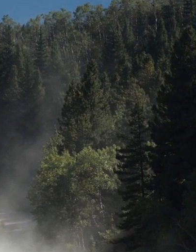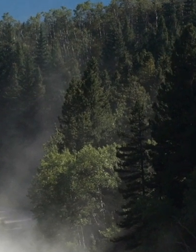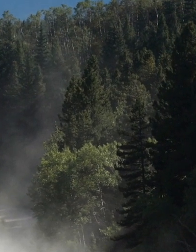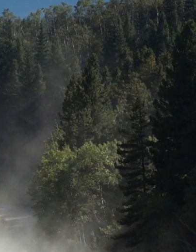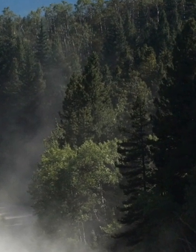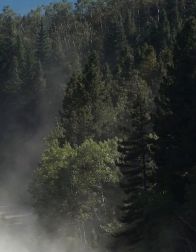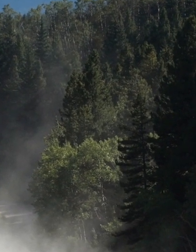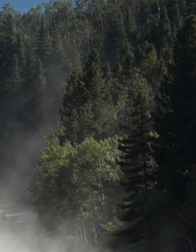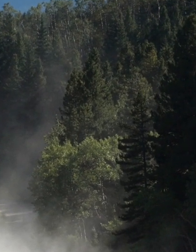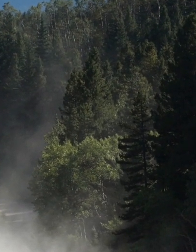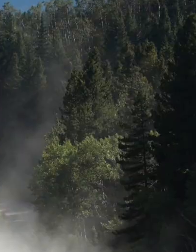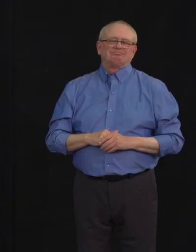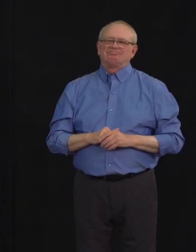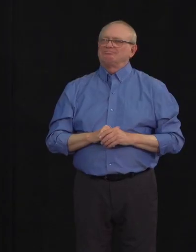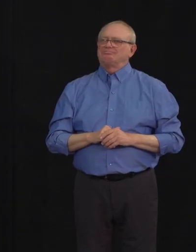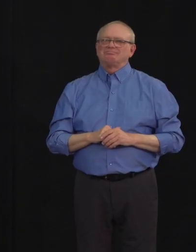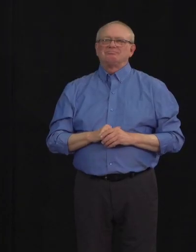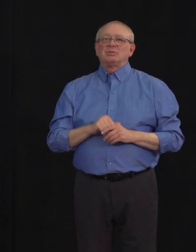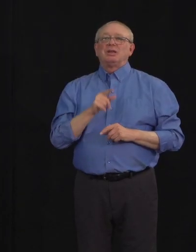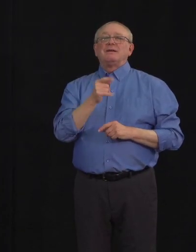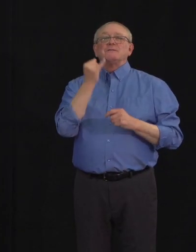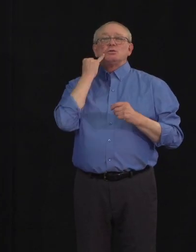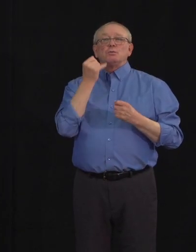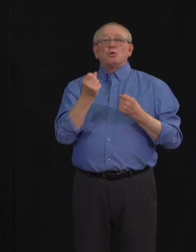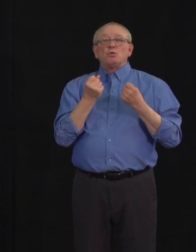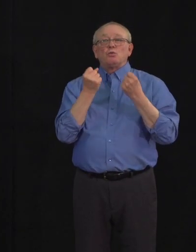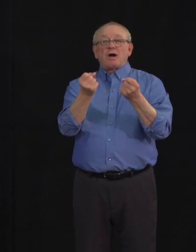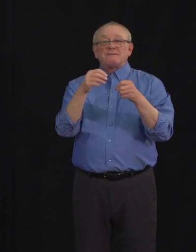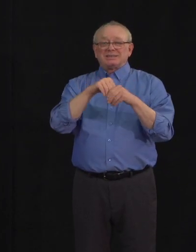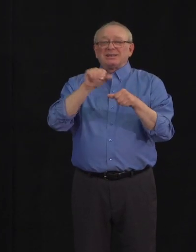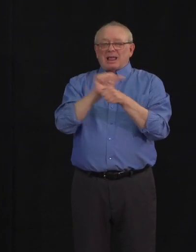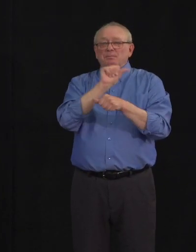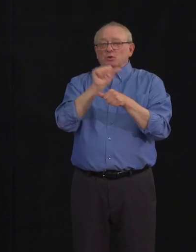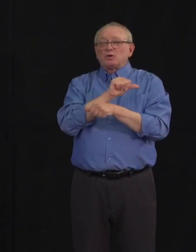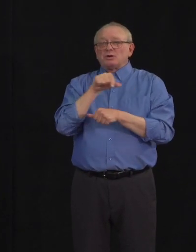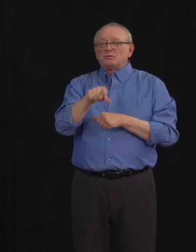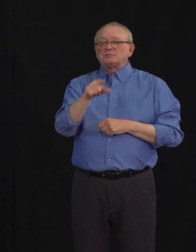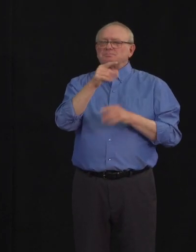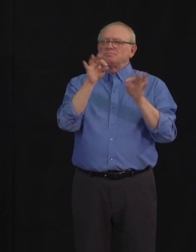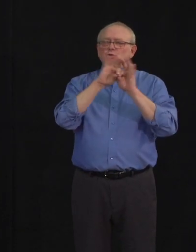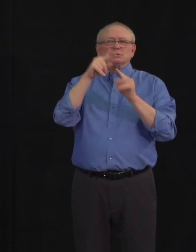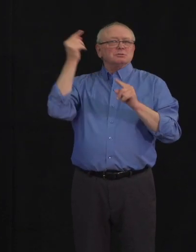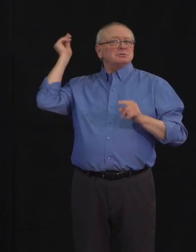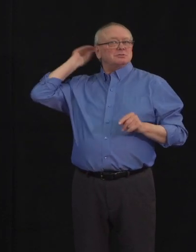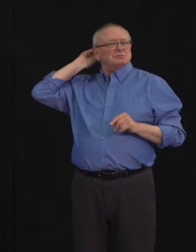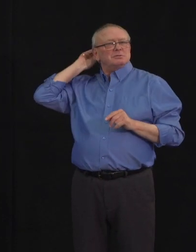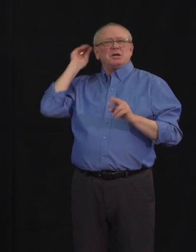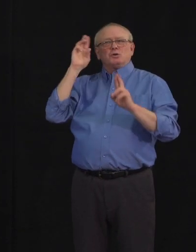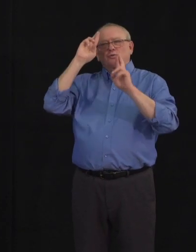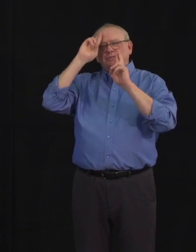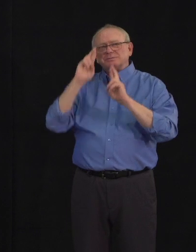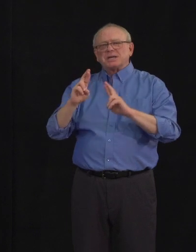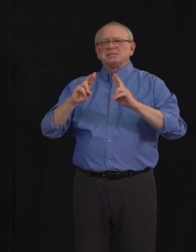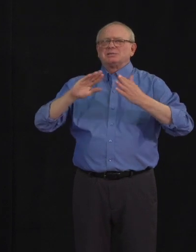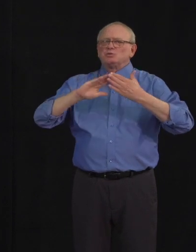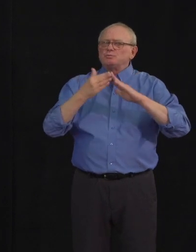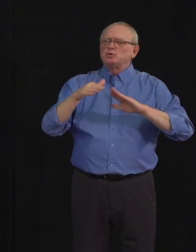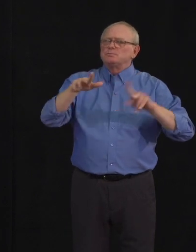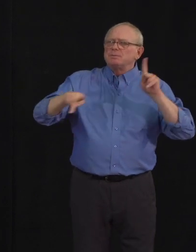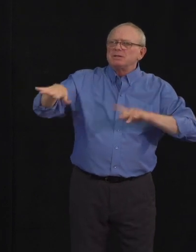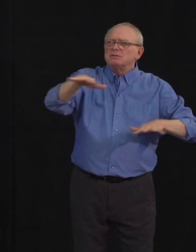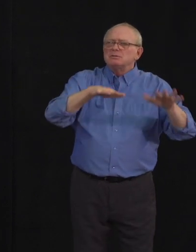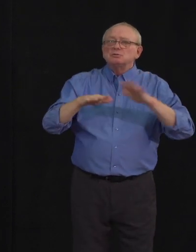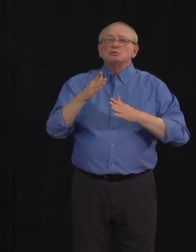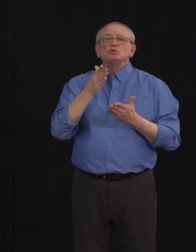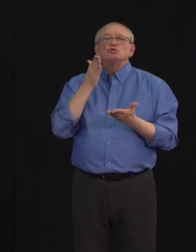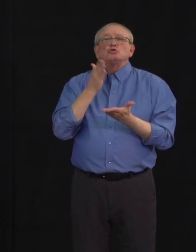considering traveling within the province to respect the health and safety of small communities and plan their trip with minimal stops where possible.